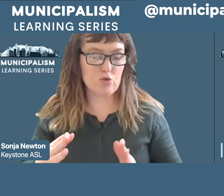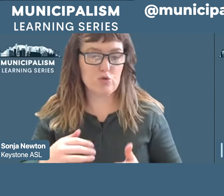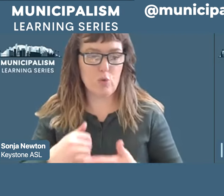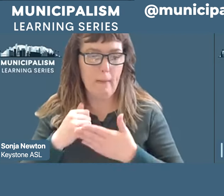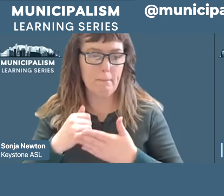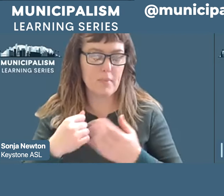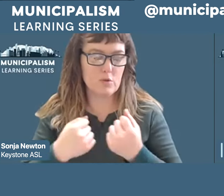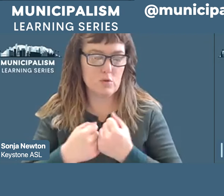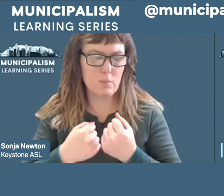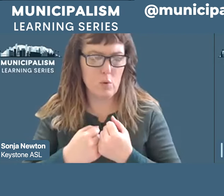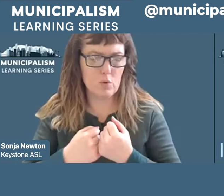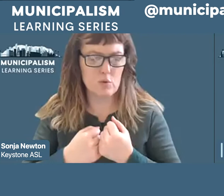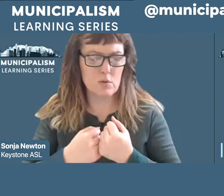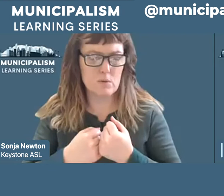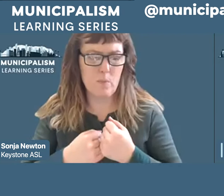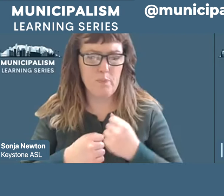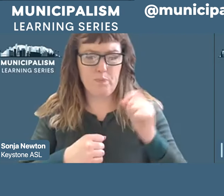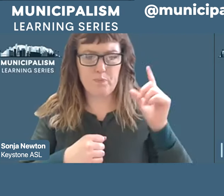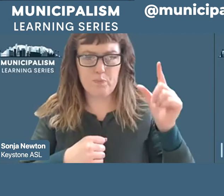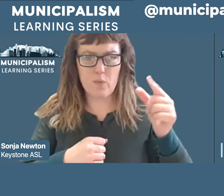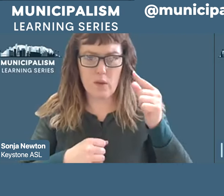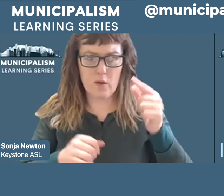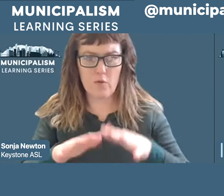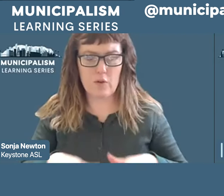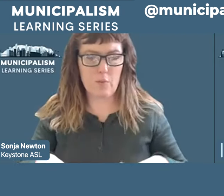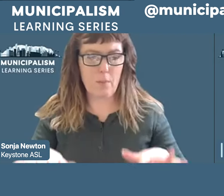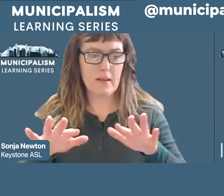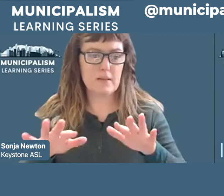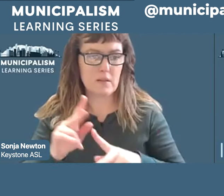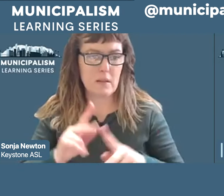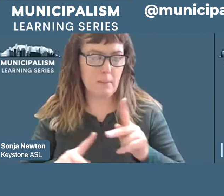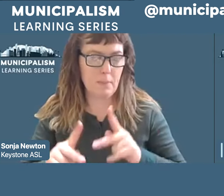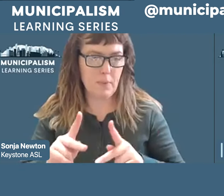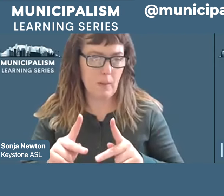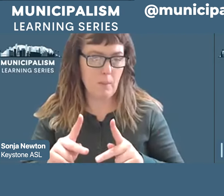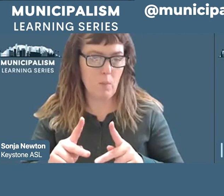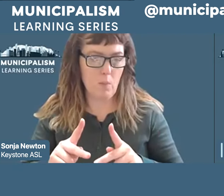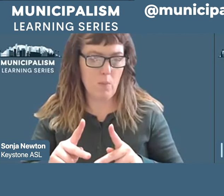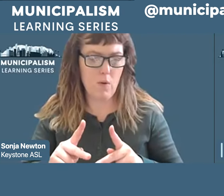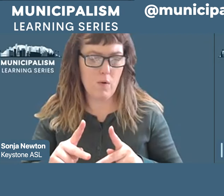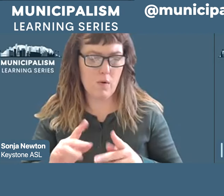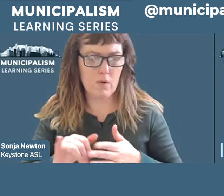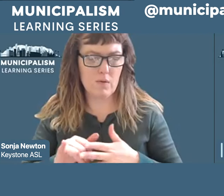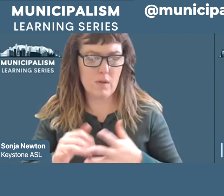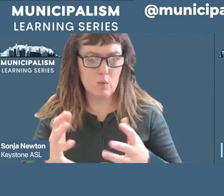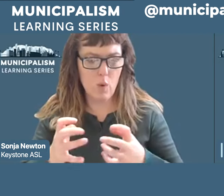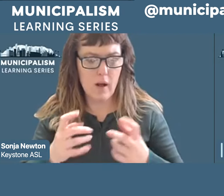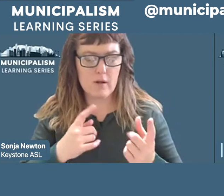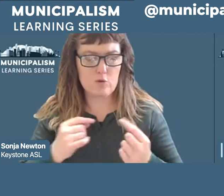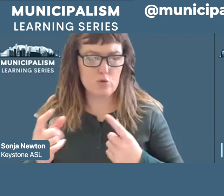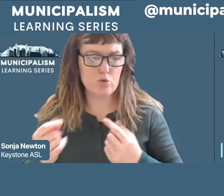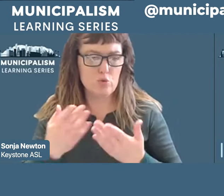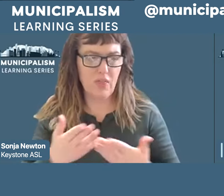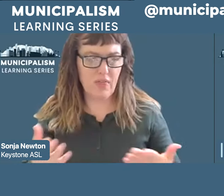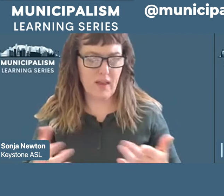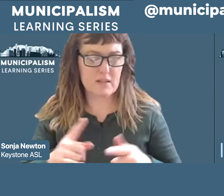of these elected officials who want to do things but sometimes it's limited resources that they have